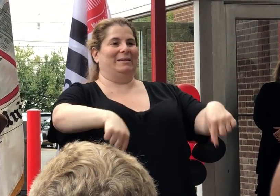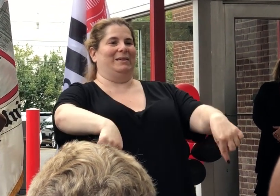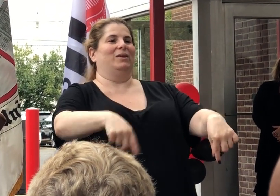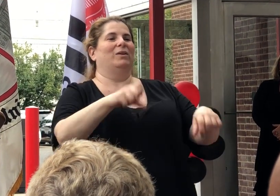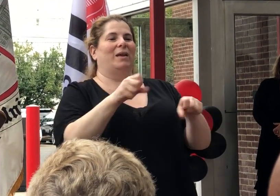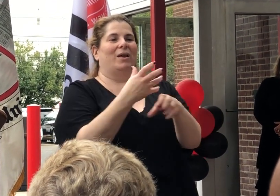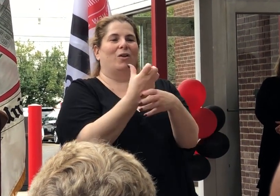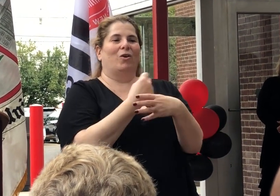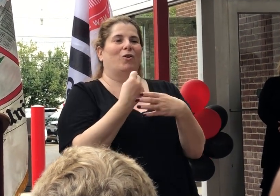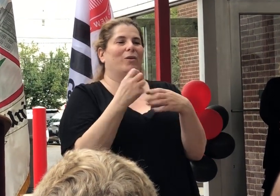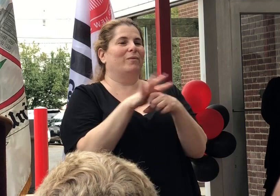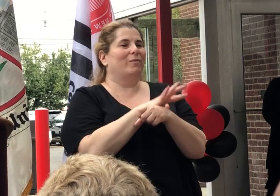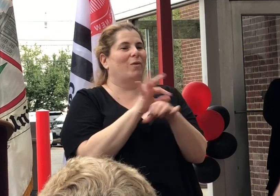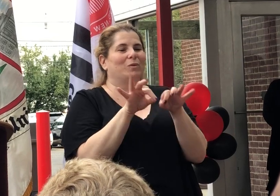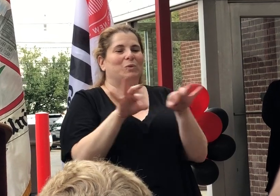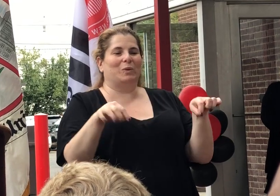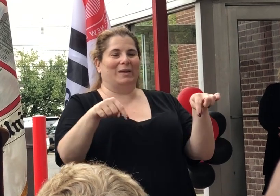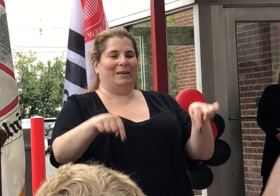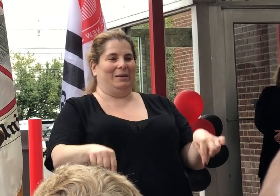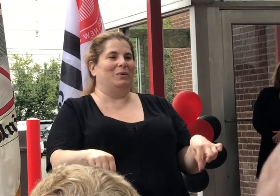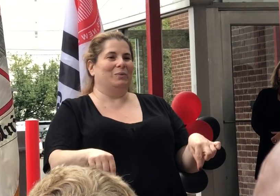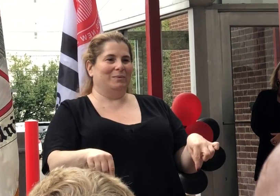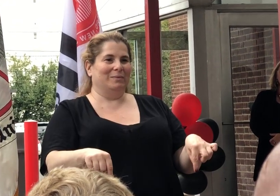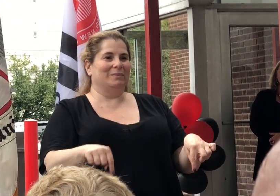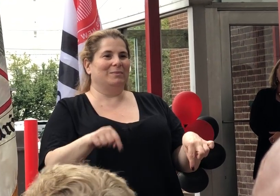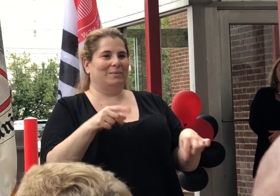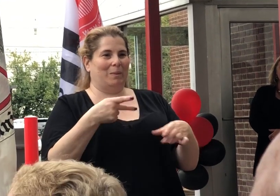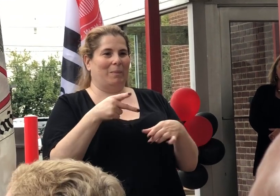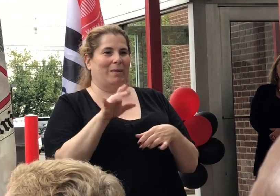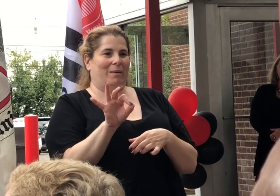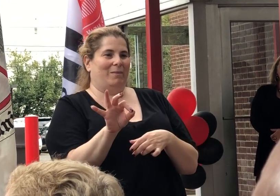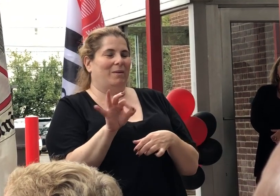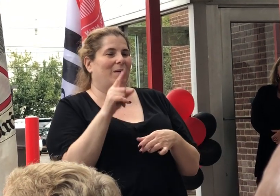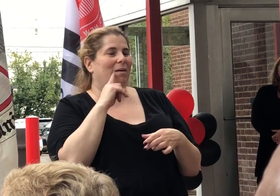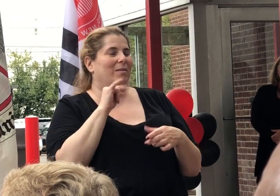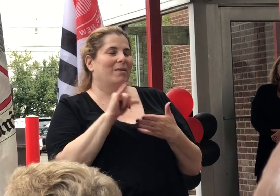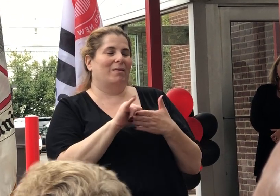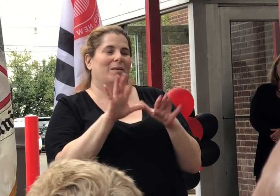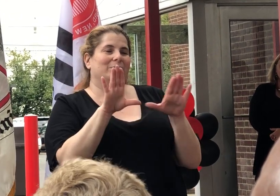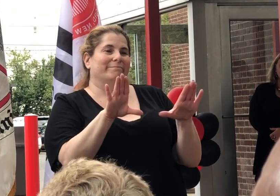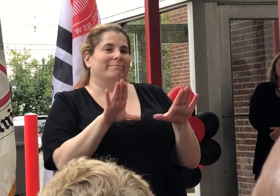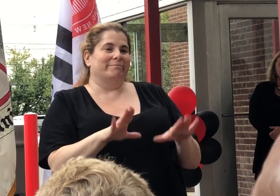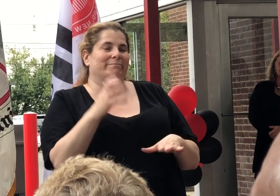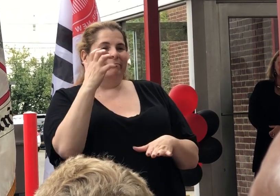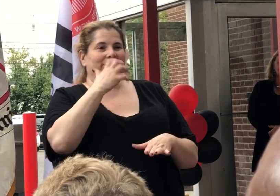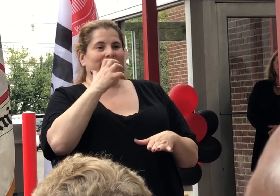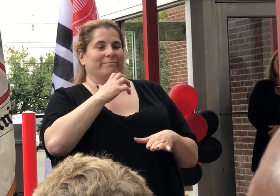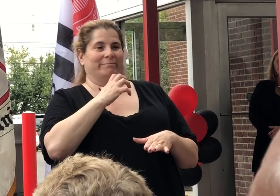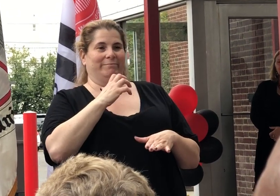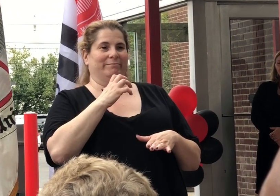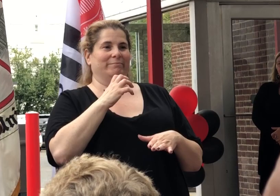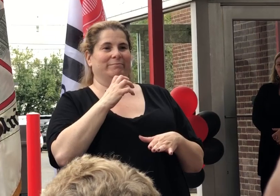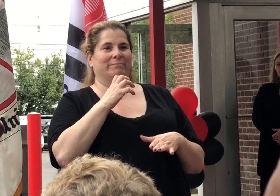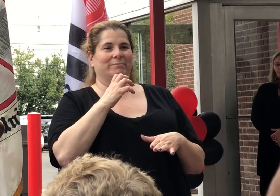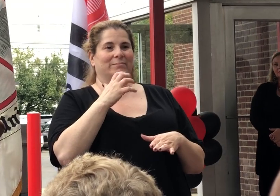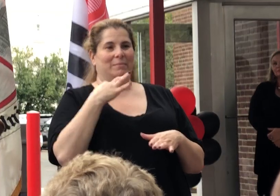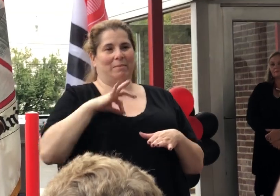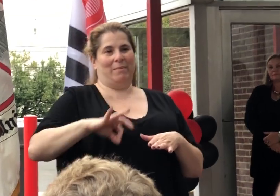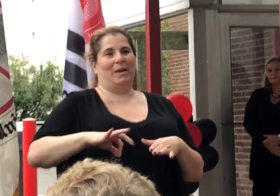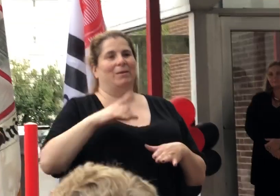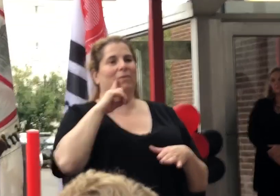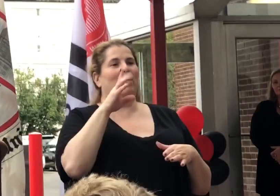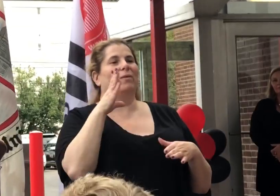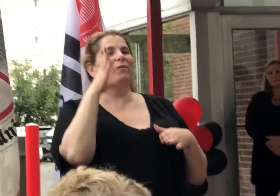associate's degree right here, and I think that that is a tremendous aspect for